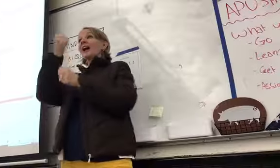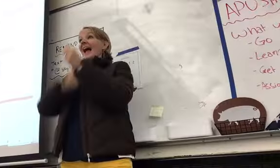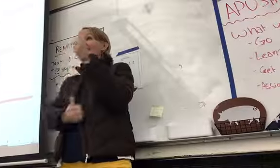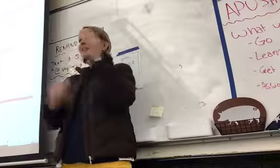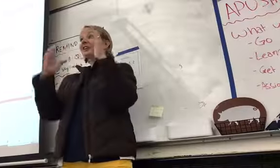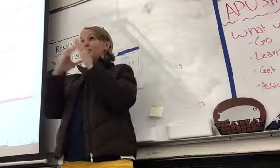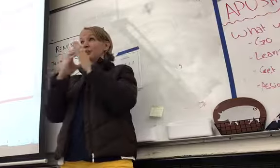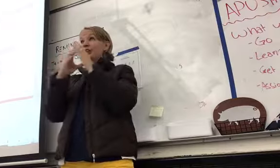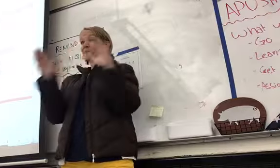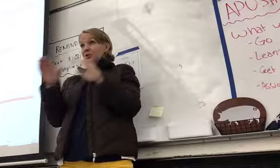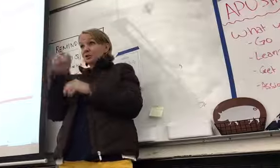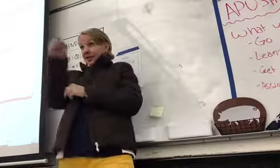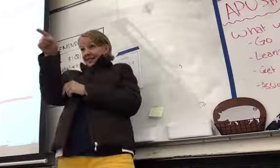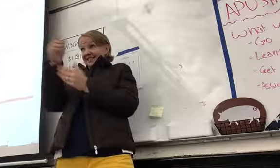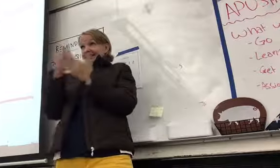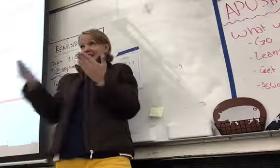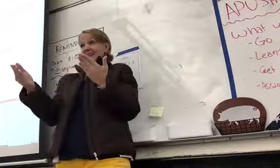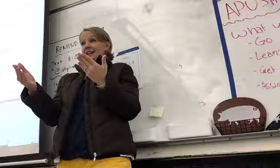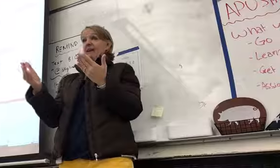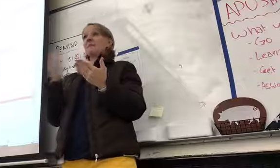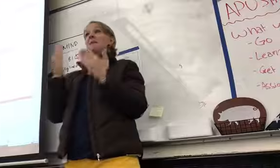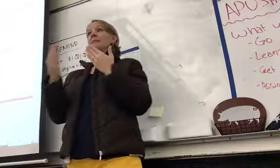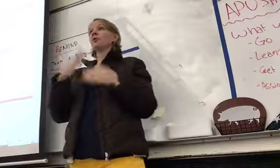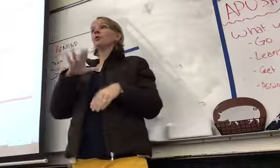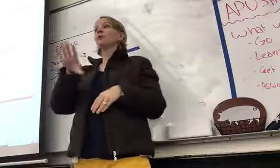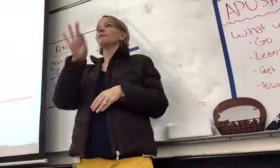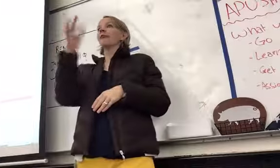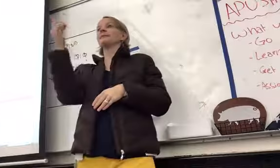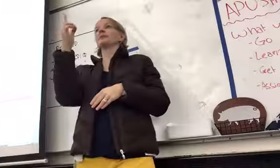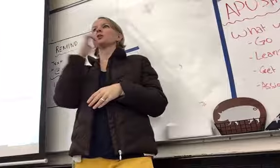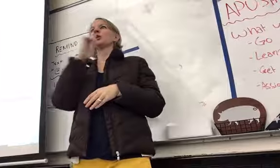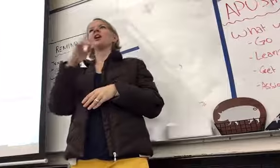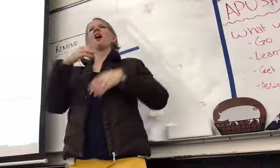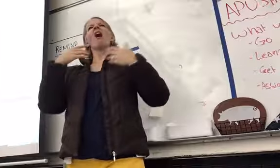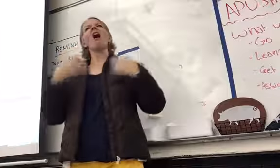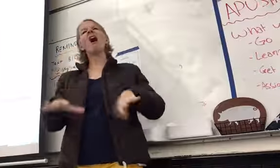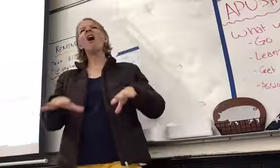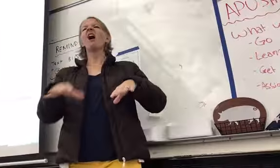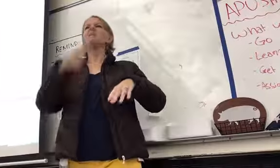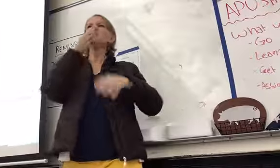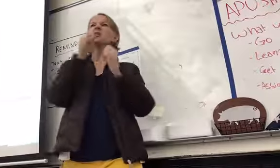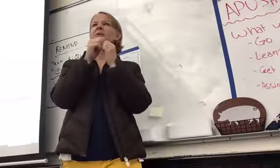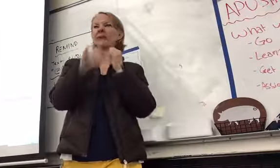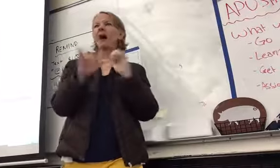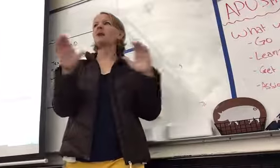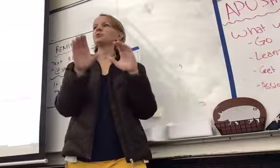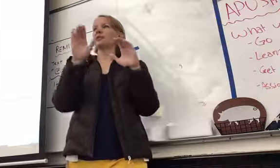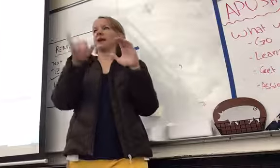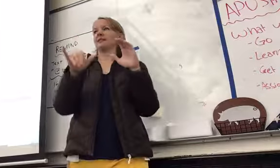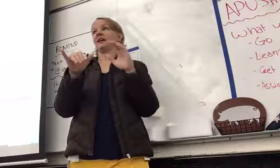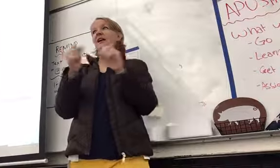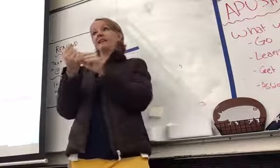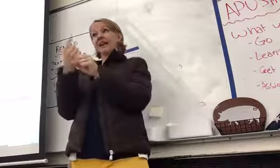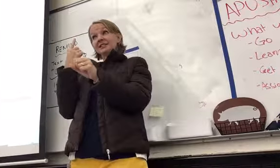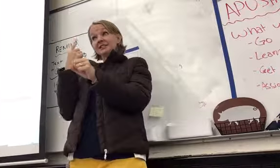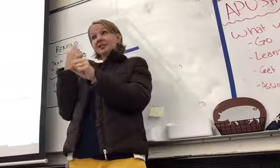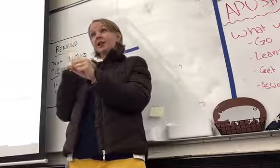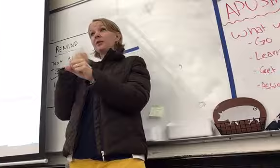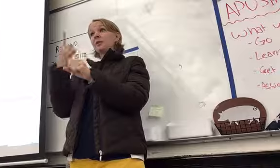You might find your little niche that you're really passionate about. I had a group of four boys last year. Every single time was a video,